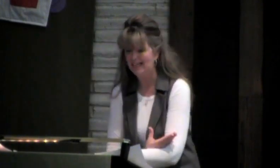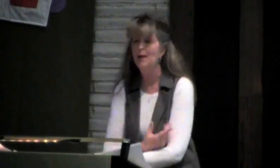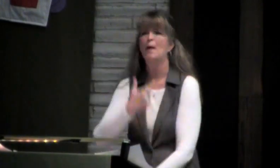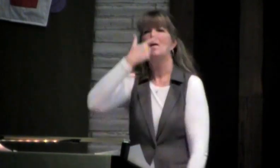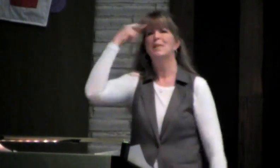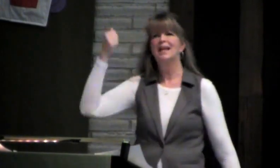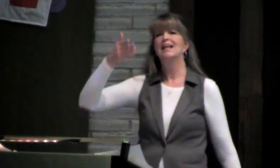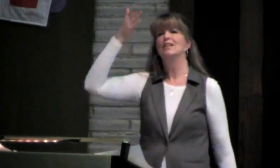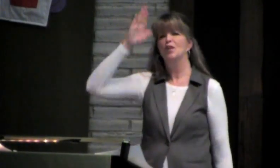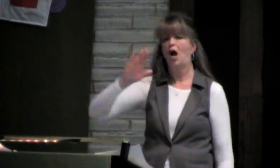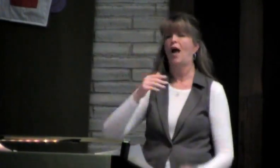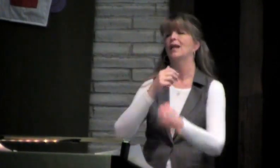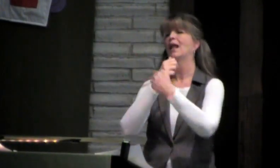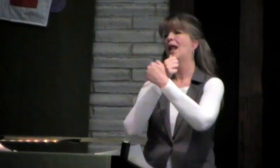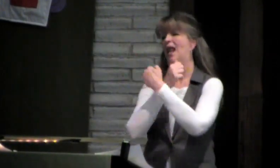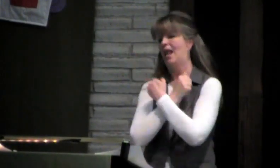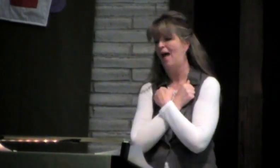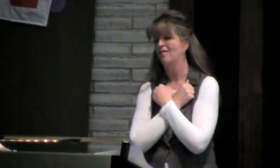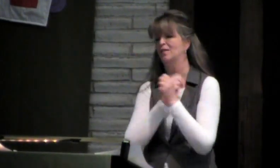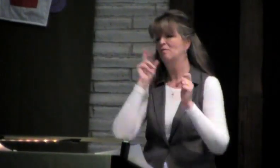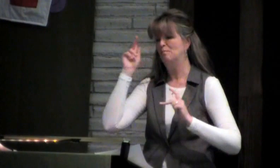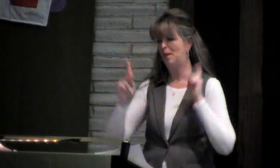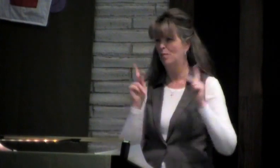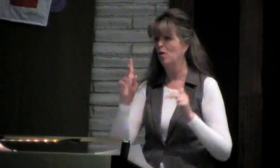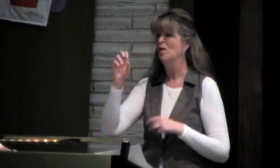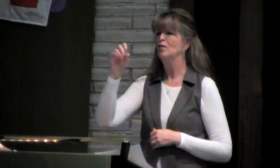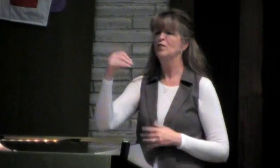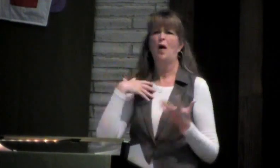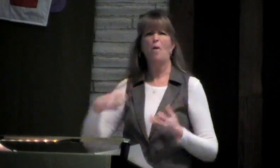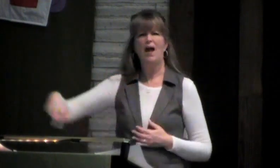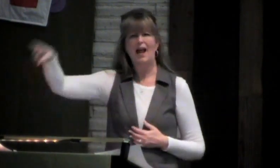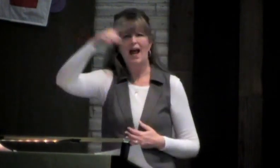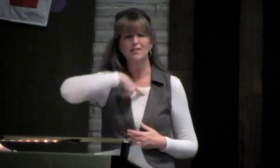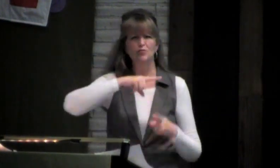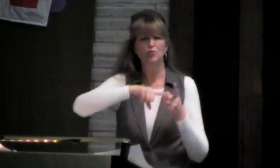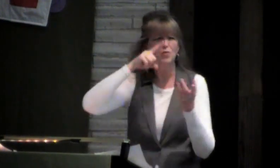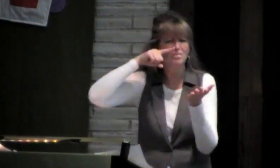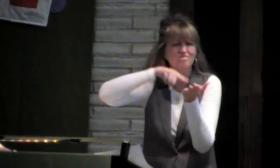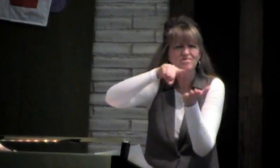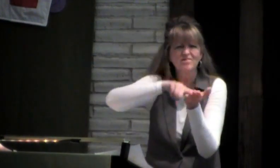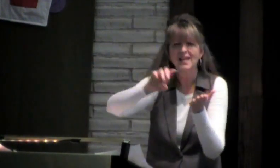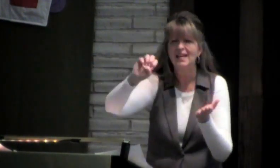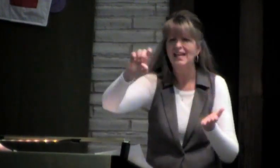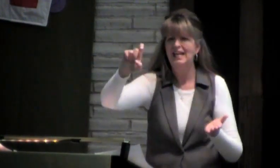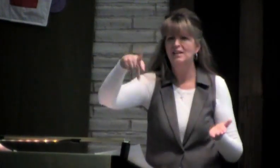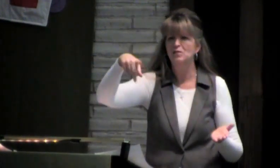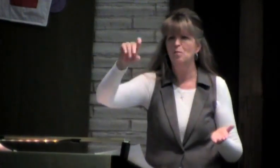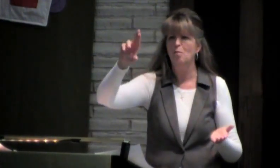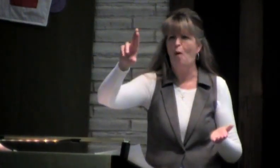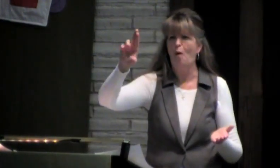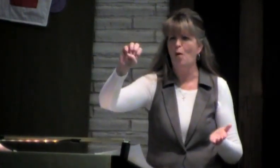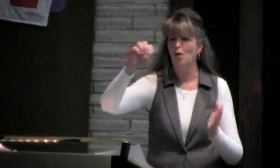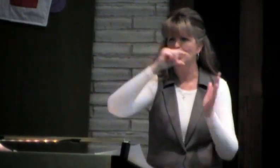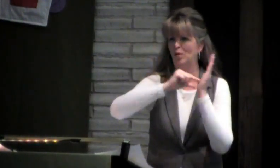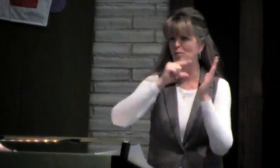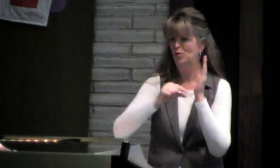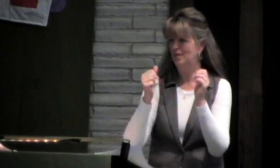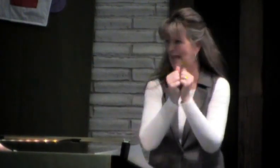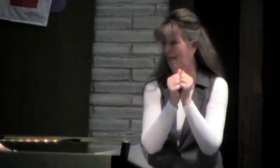actually sent his son, because God loved people so much. And he wanted us to